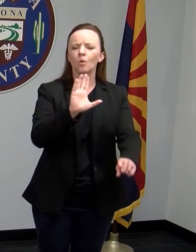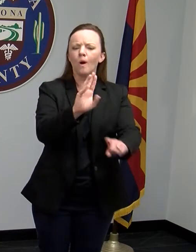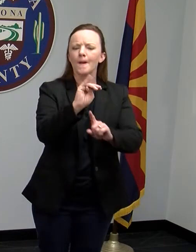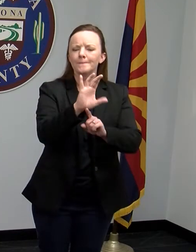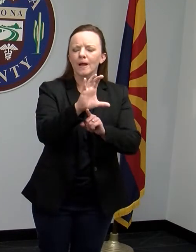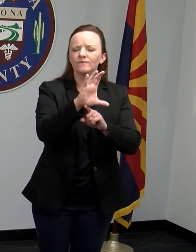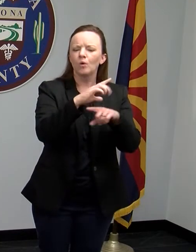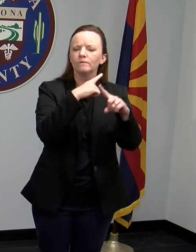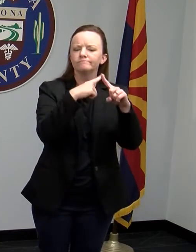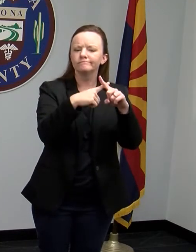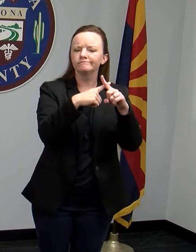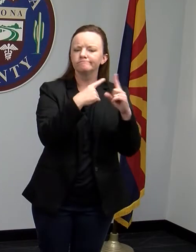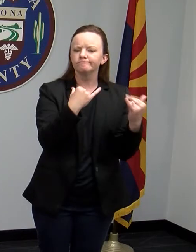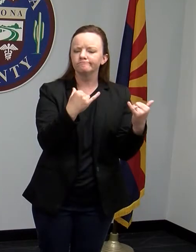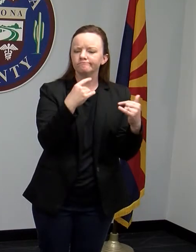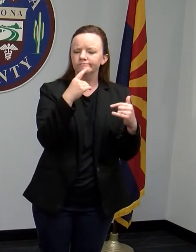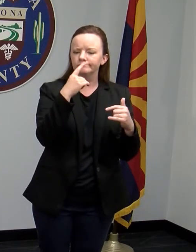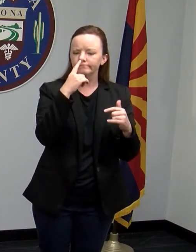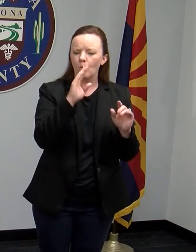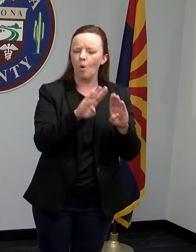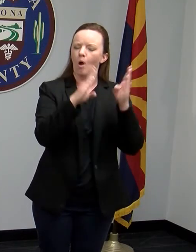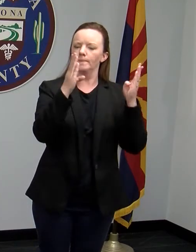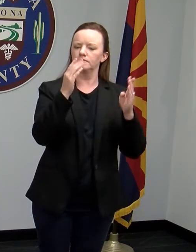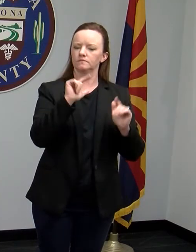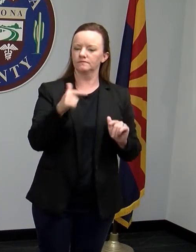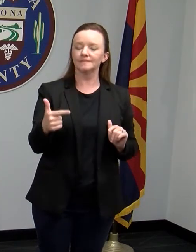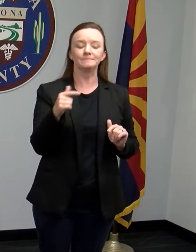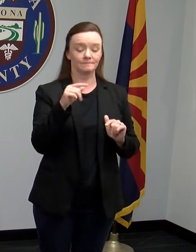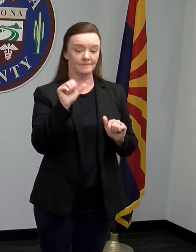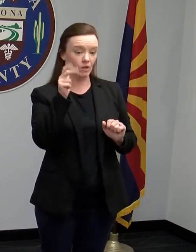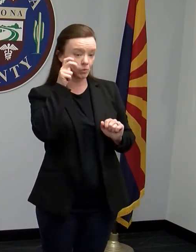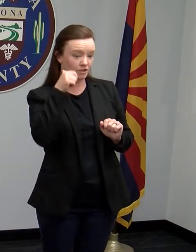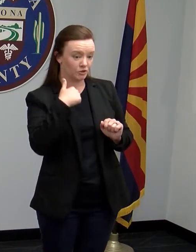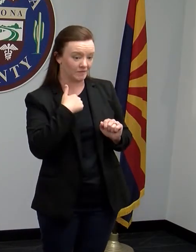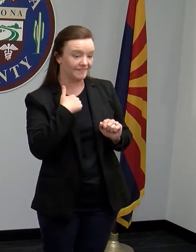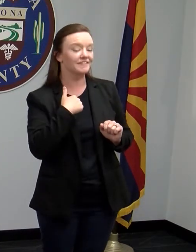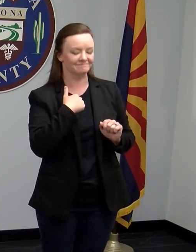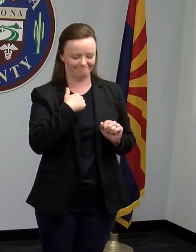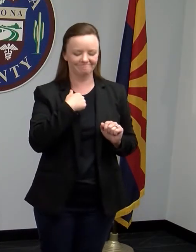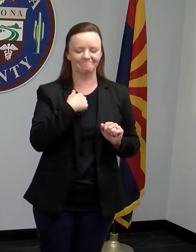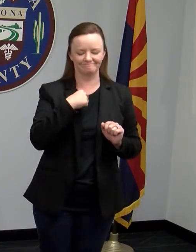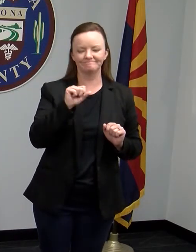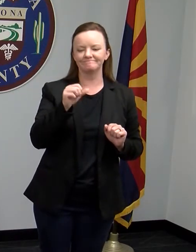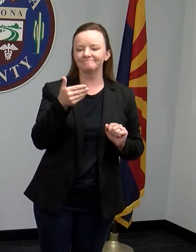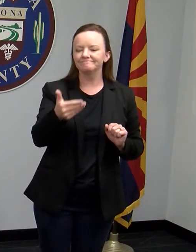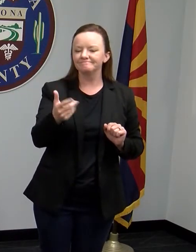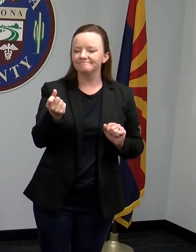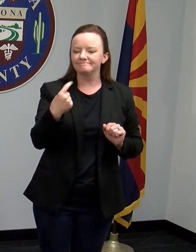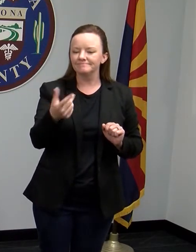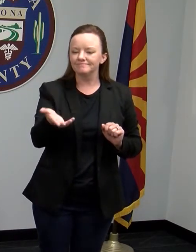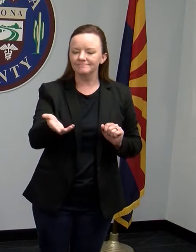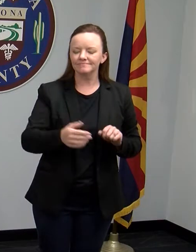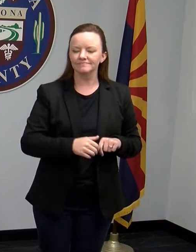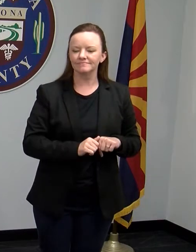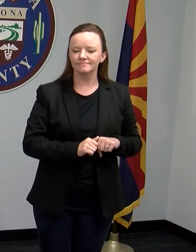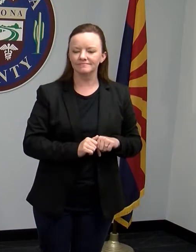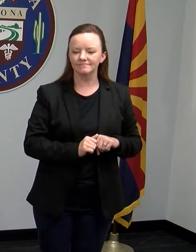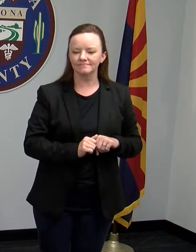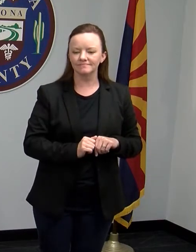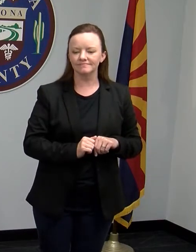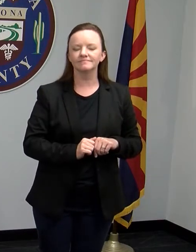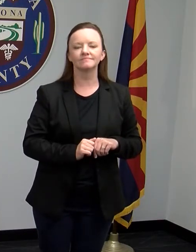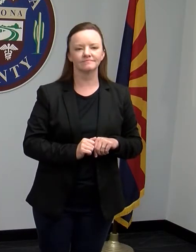end. If you'll unmute that, you can speak with us now. Yes, hi, can you guys hear me? We can, Melissa. Great. So